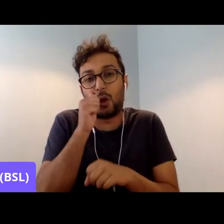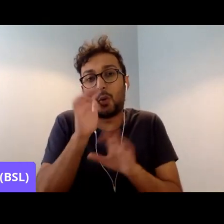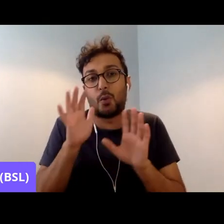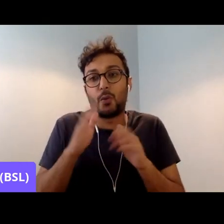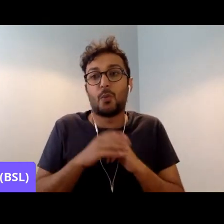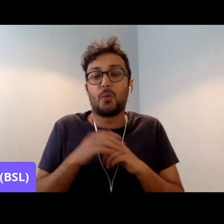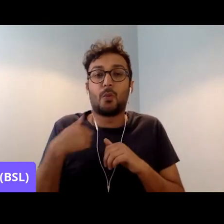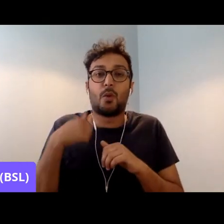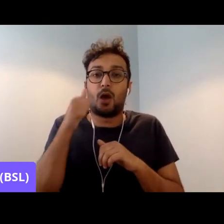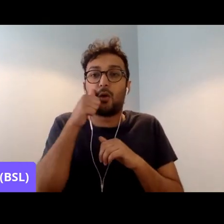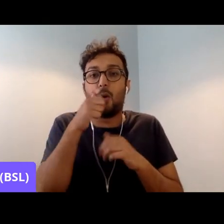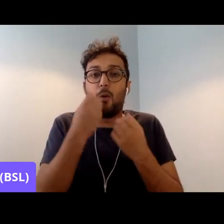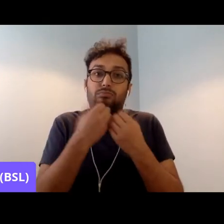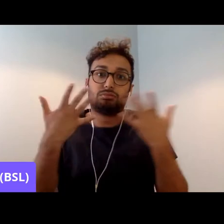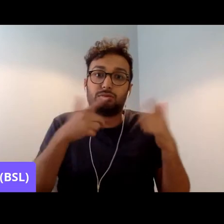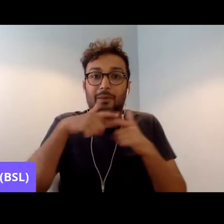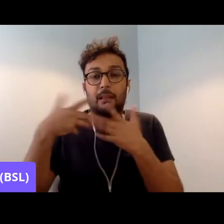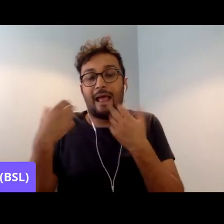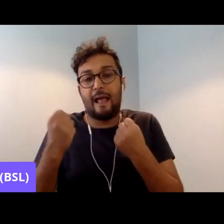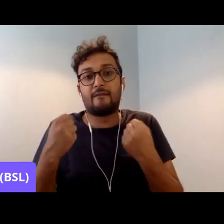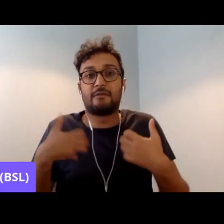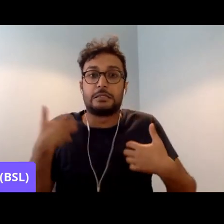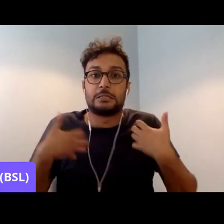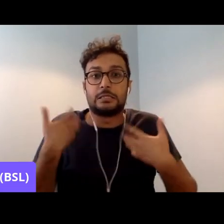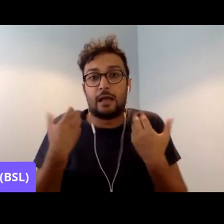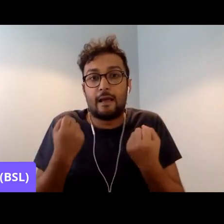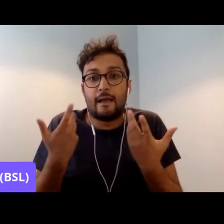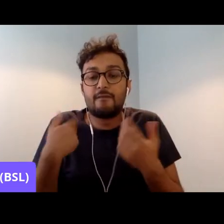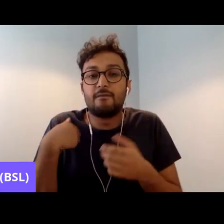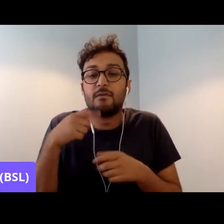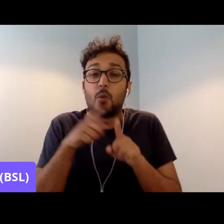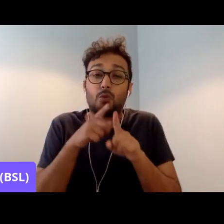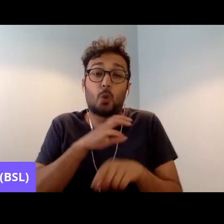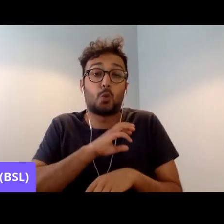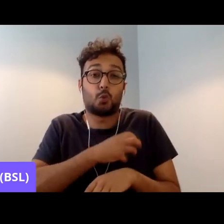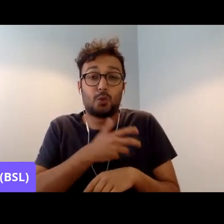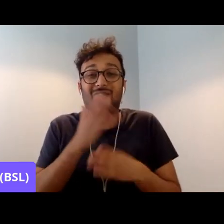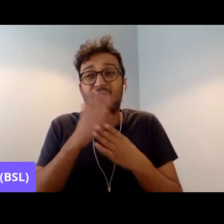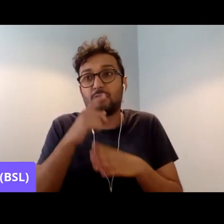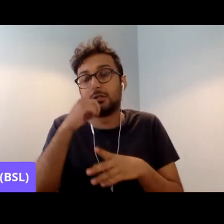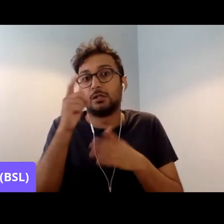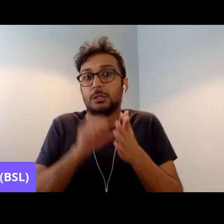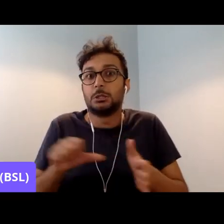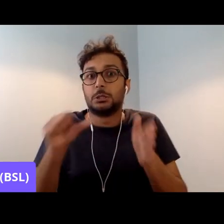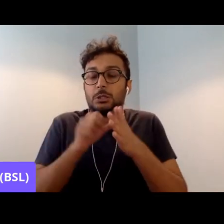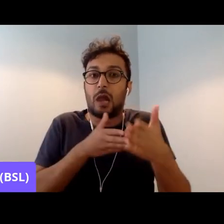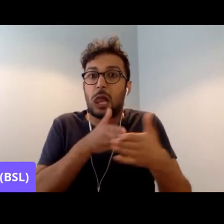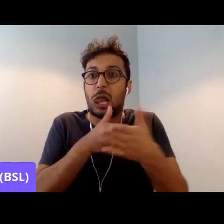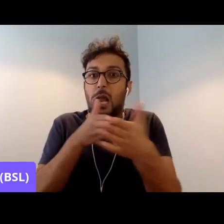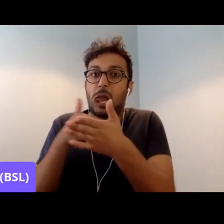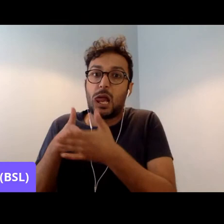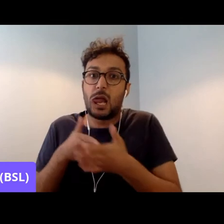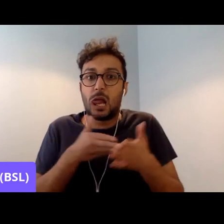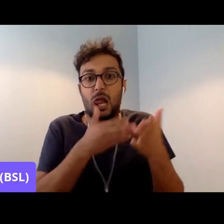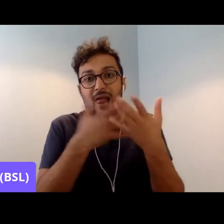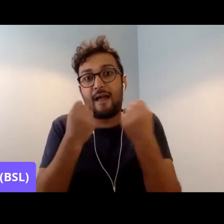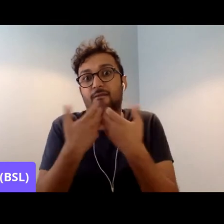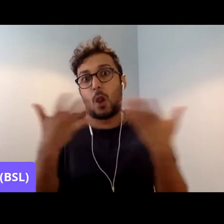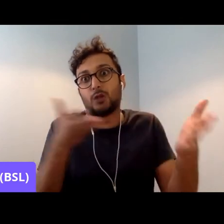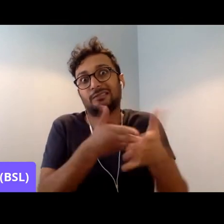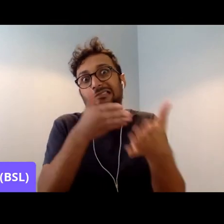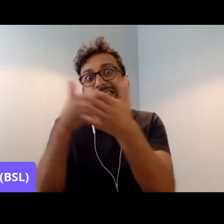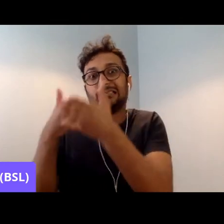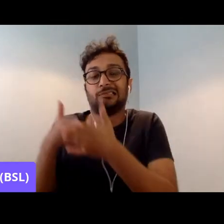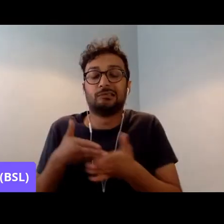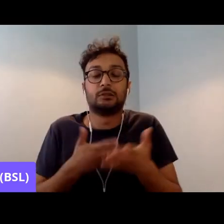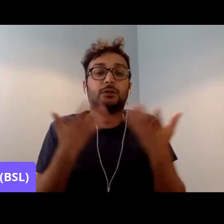there's a number of grievances and there's often a lot of red tape when it comes to trade unions and, and much of that, those structures, et cetera, in, you know,